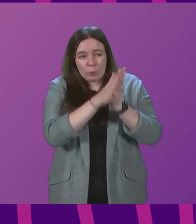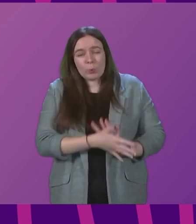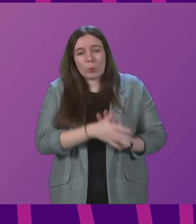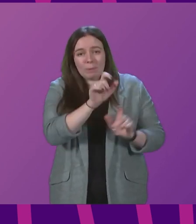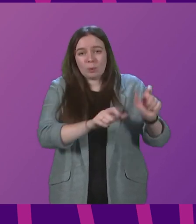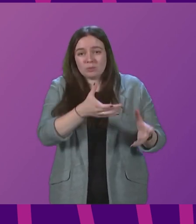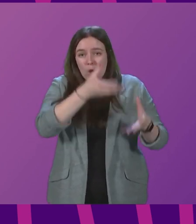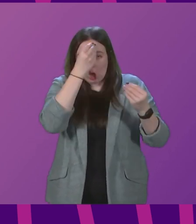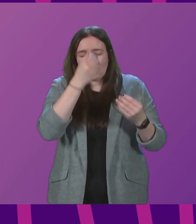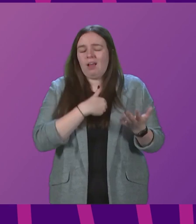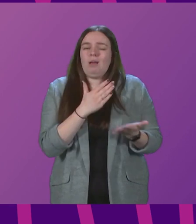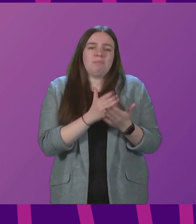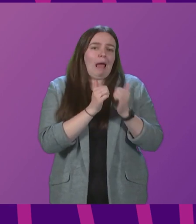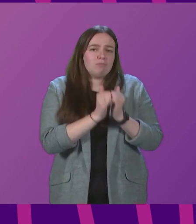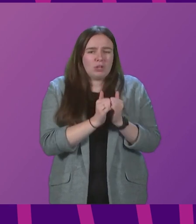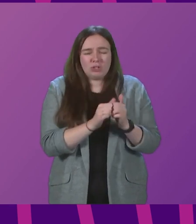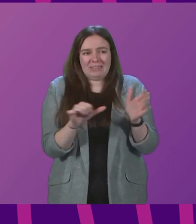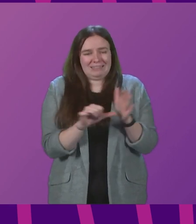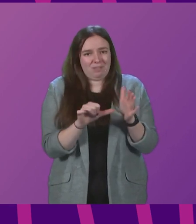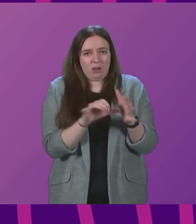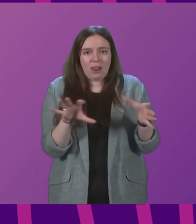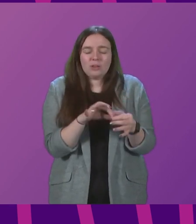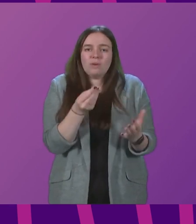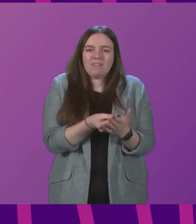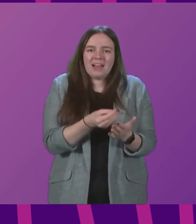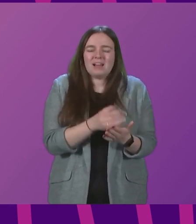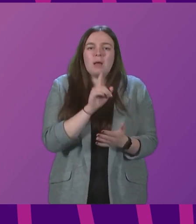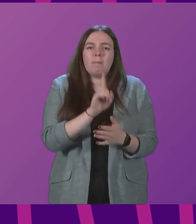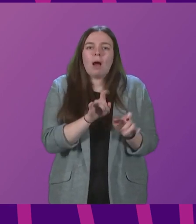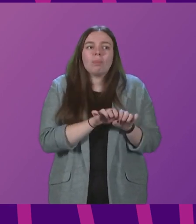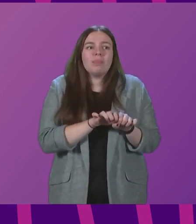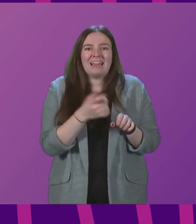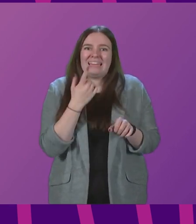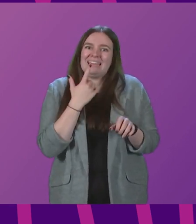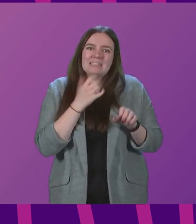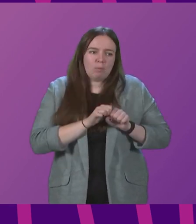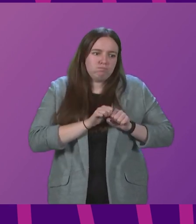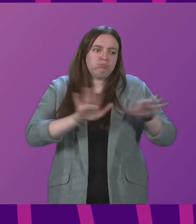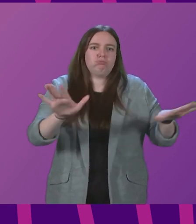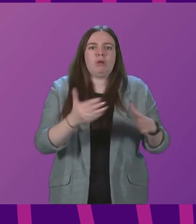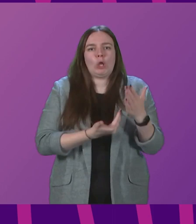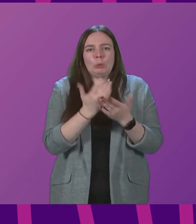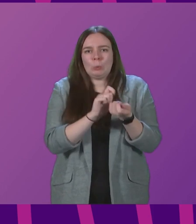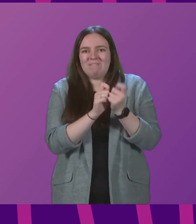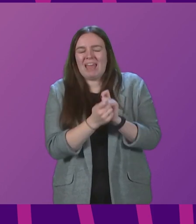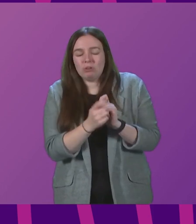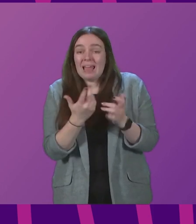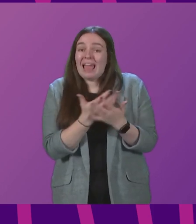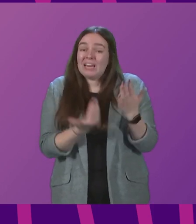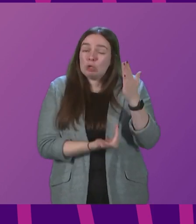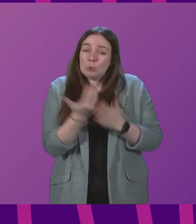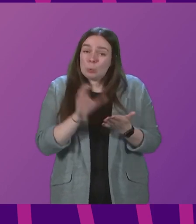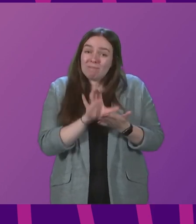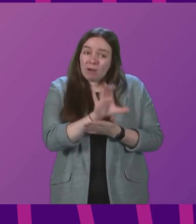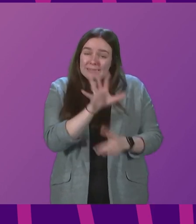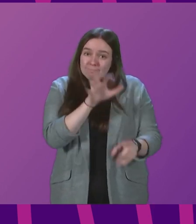I fully appreciate the difficulties with finance currently, but given the transmissibility of this new variant, has any new funding been identified